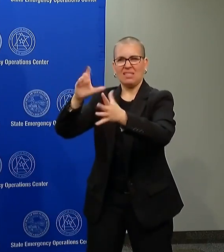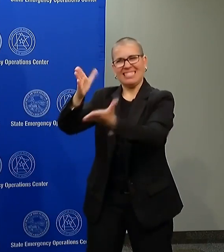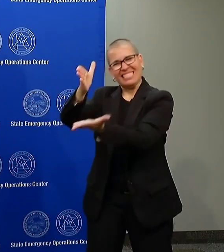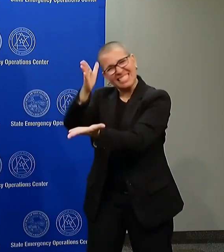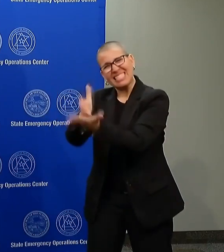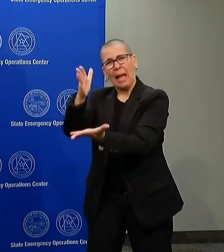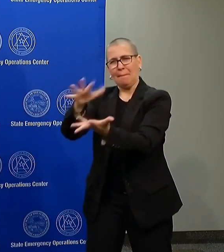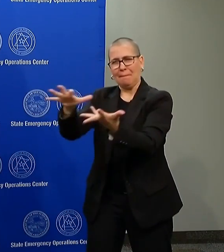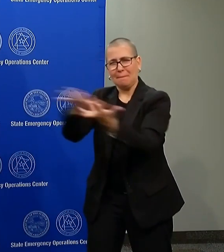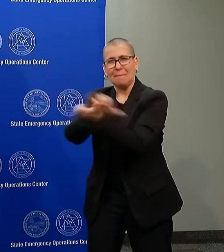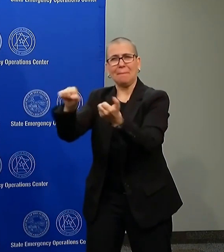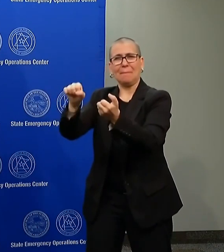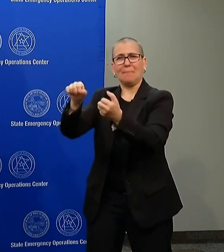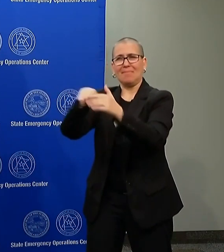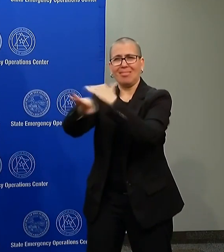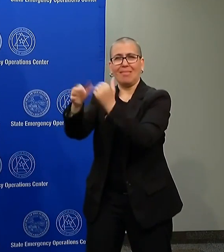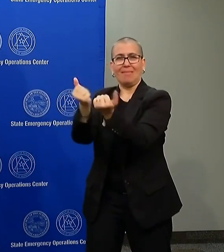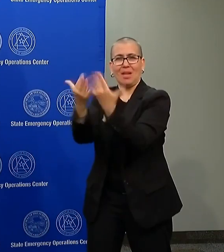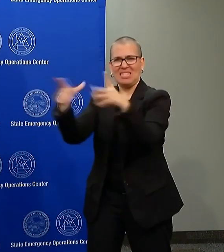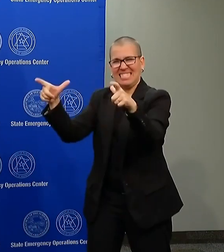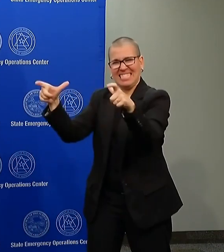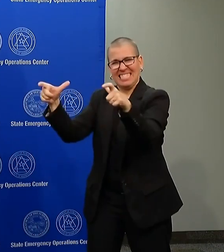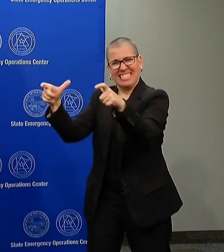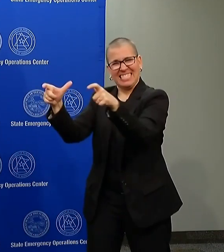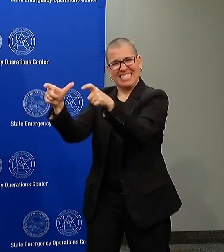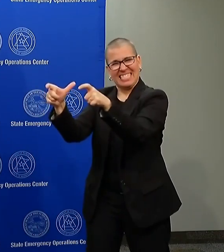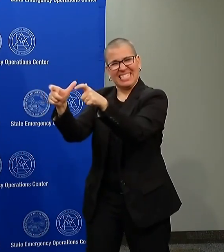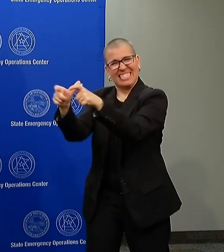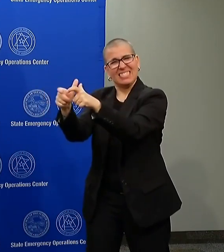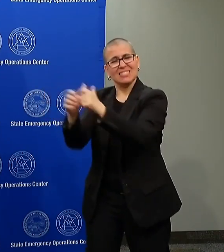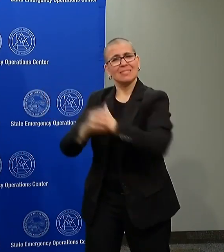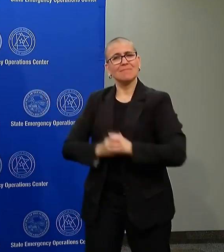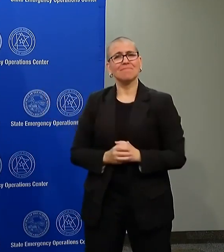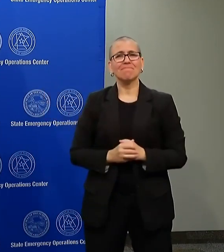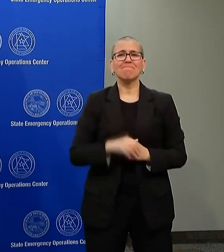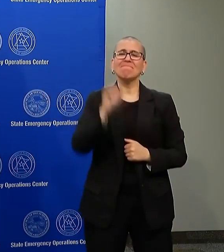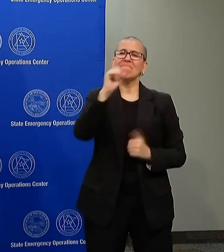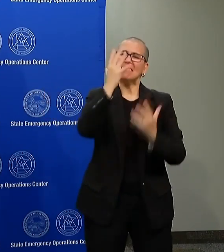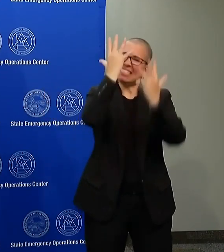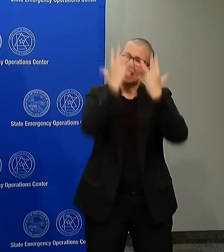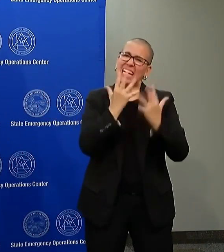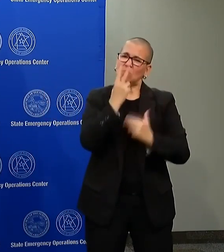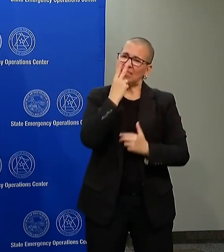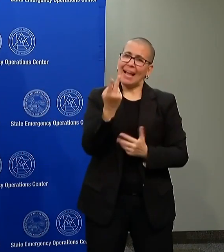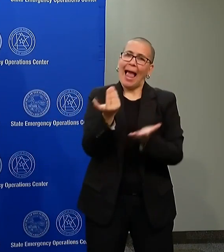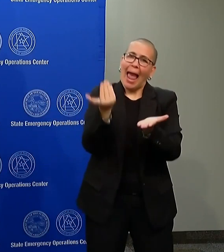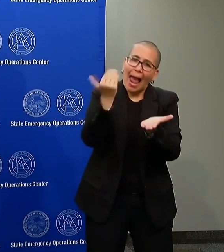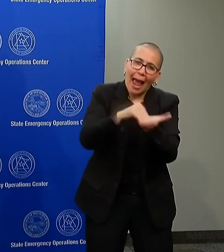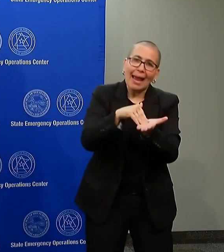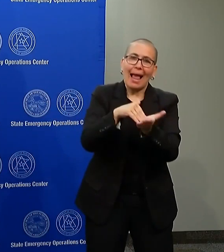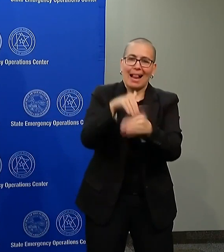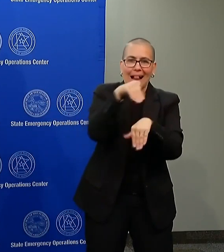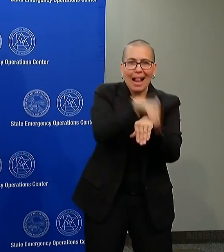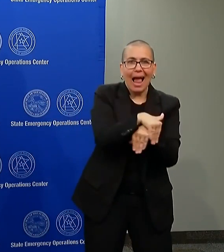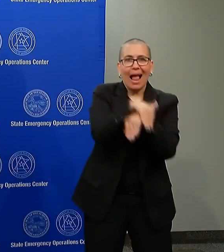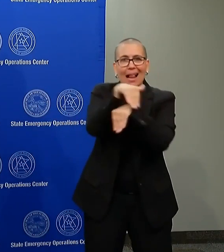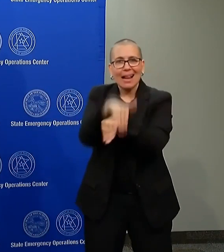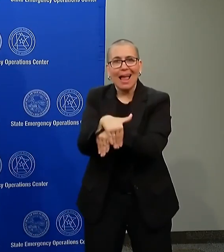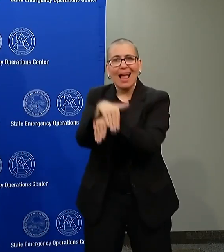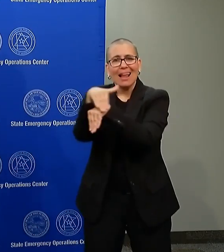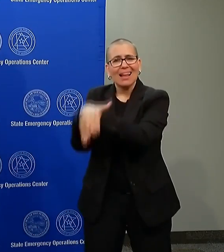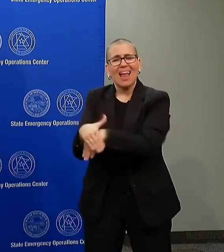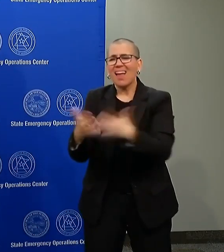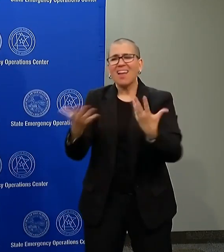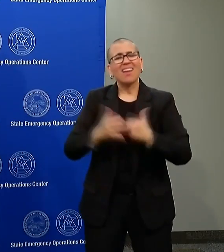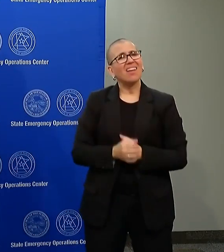we regretfully anticipate we will see tonight and into the near future. We're working as hard as we can